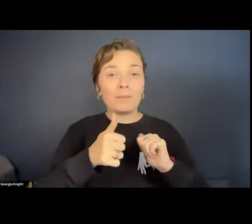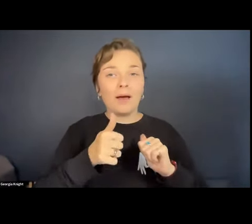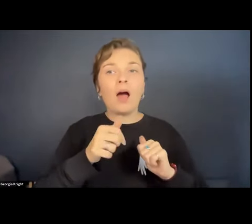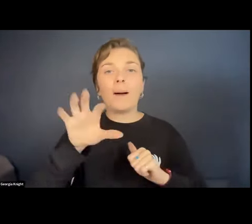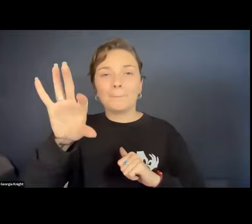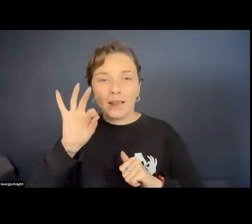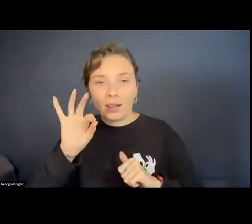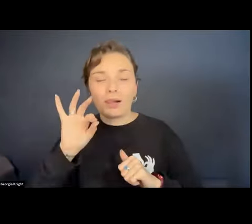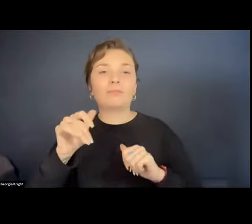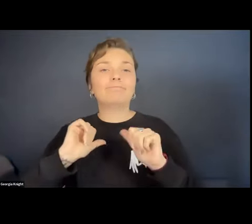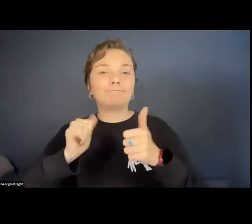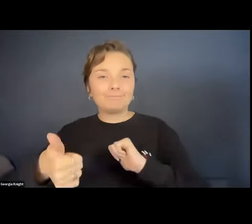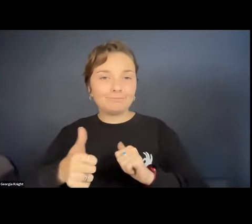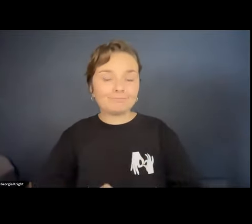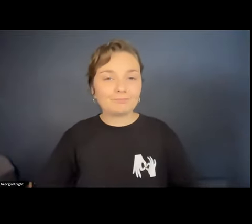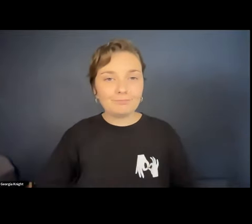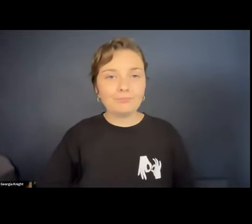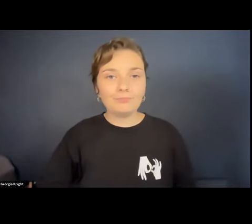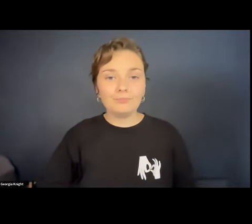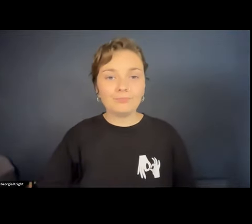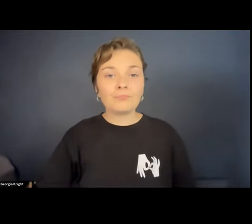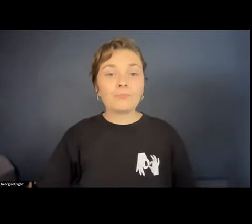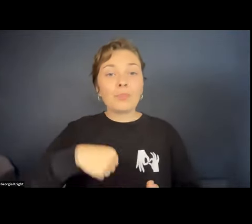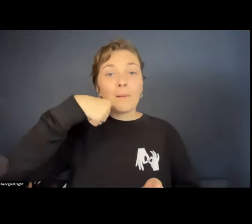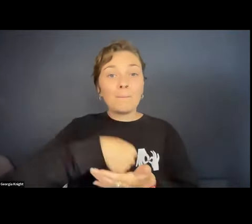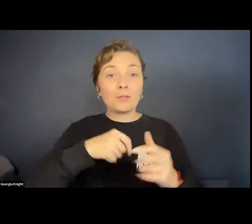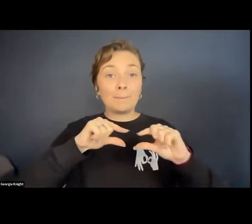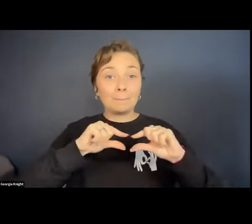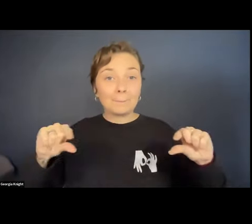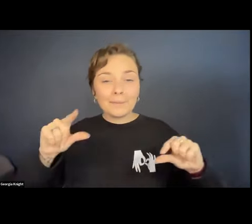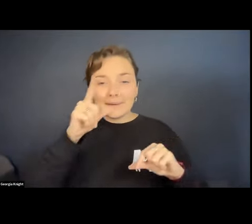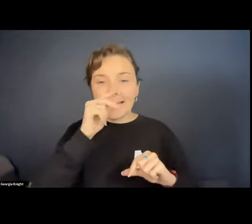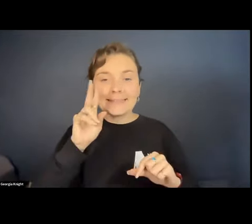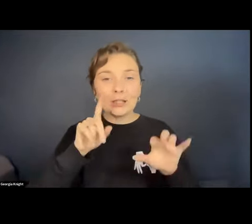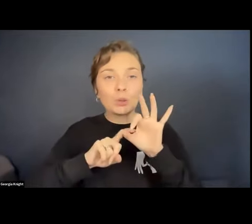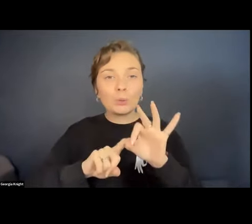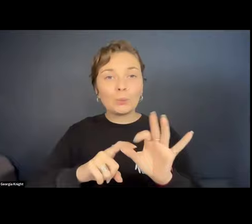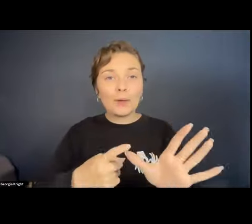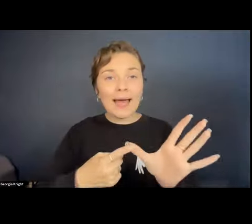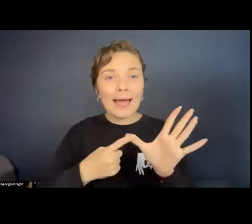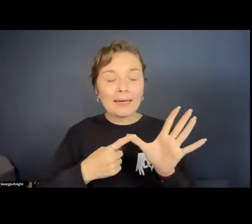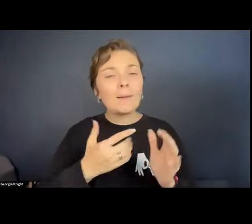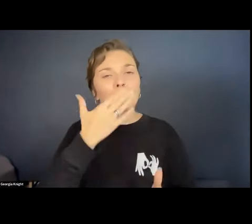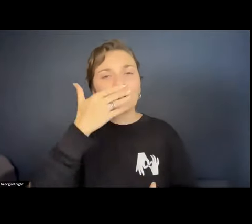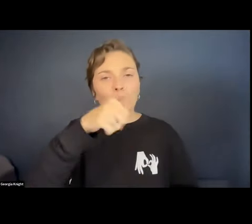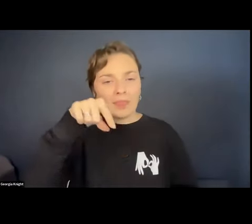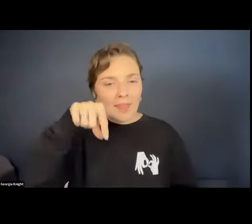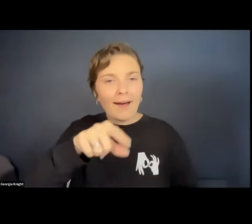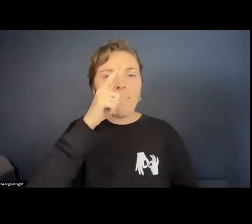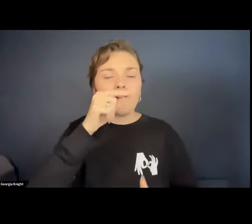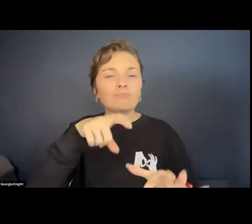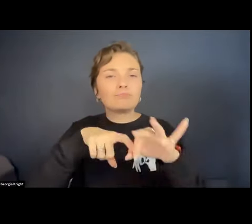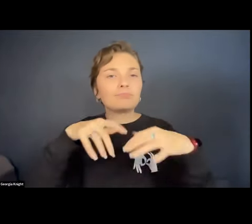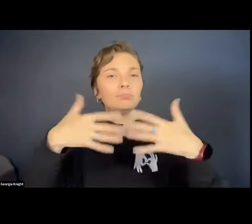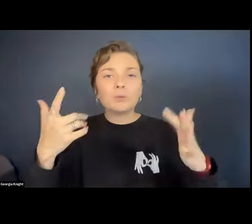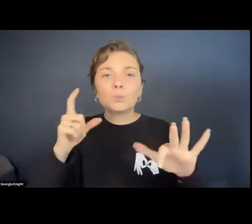screen size. Down the bottom of the screen, you'll see a Q&A button. Please use this to ask any